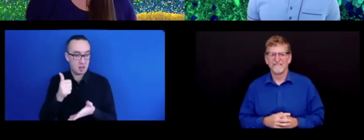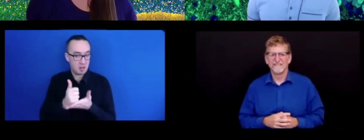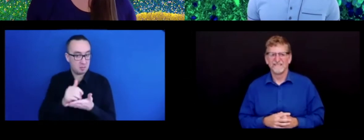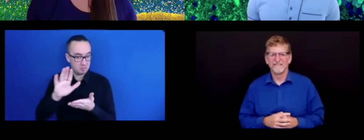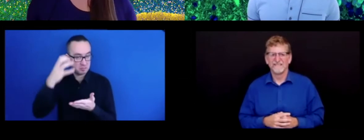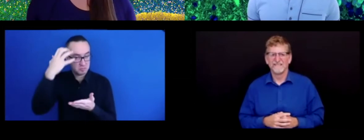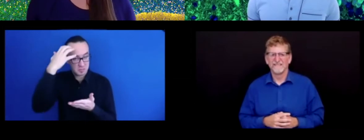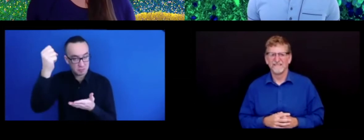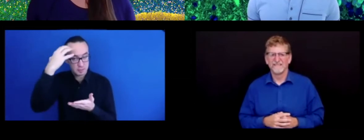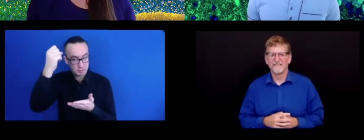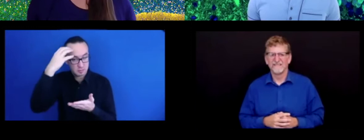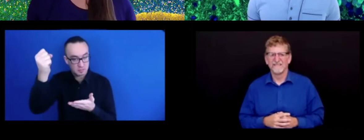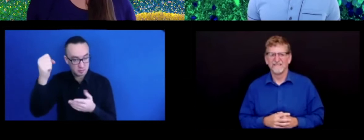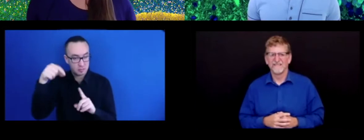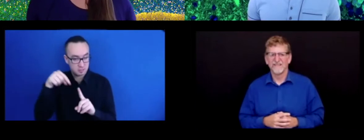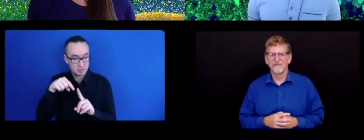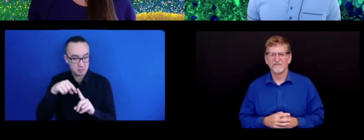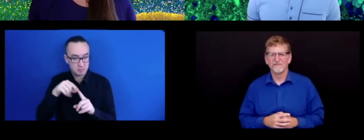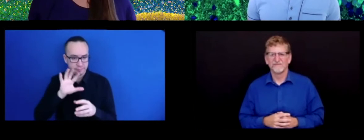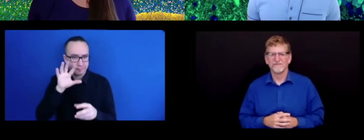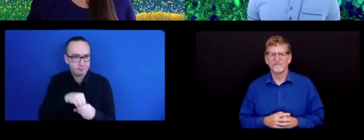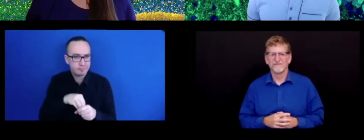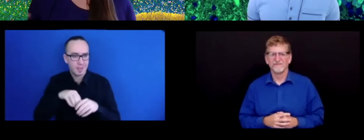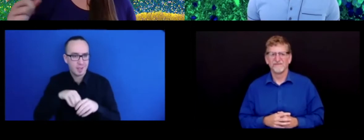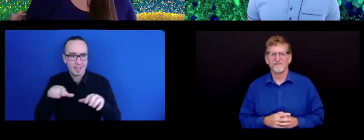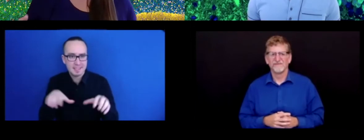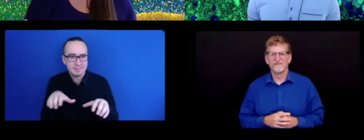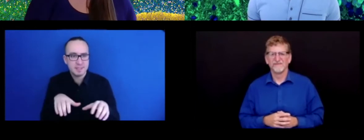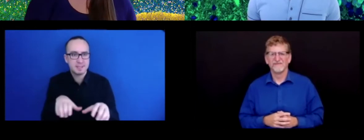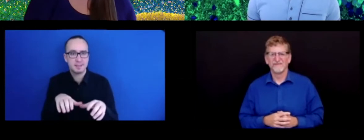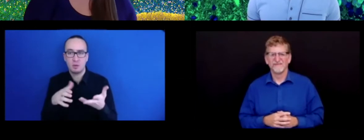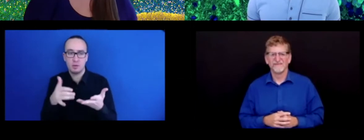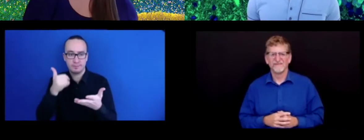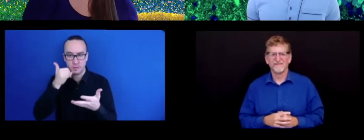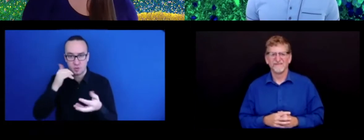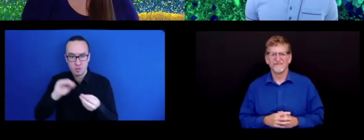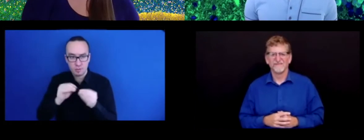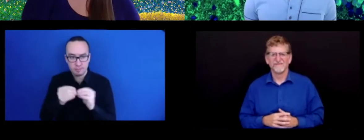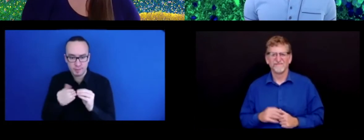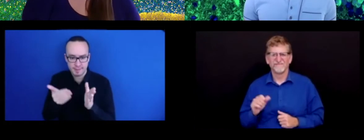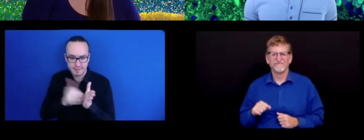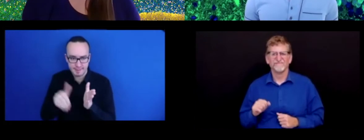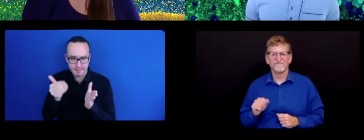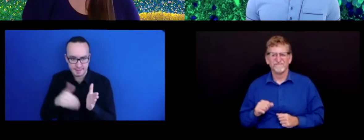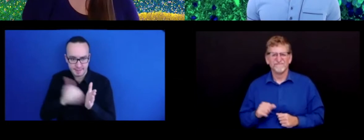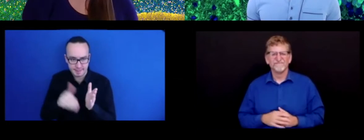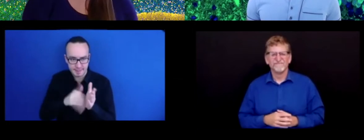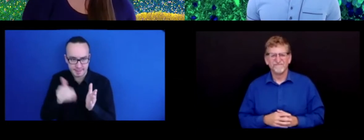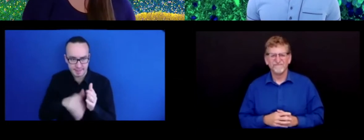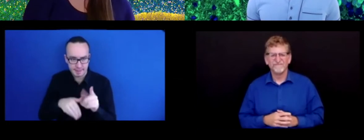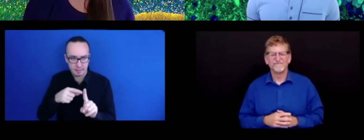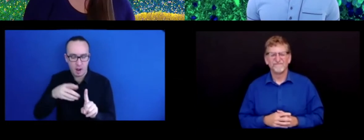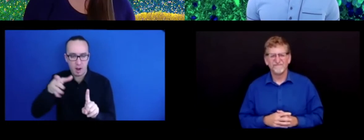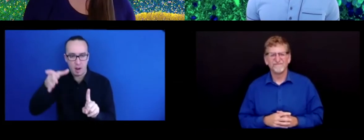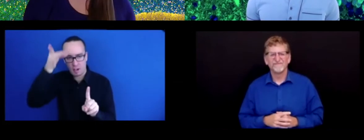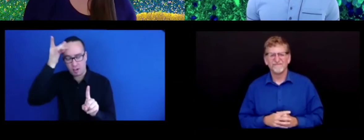that you're actively engaged in. Like if you're trying to remember somebody's phone number, you might repeat it over and over again in your brain. Right. Yeah. And so we wanted to